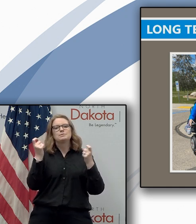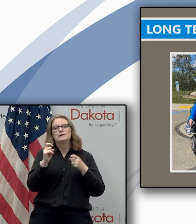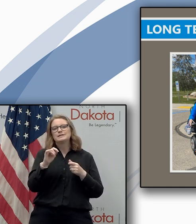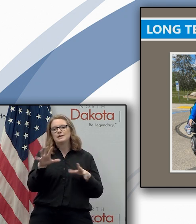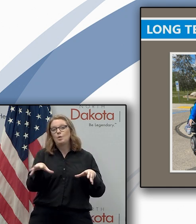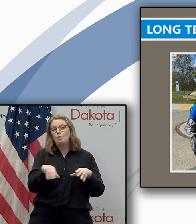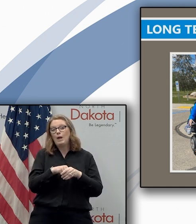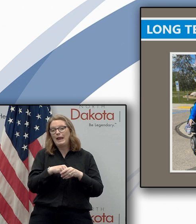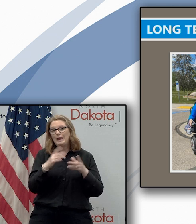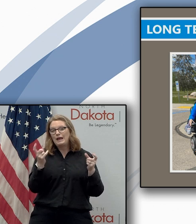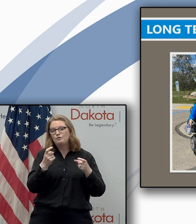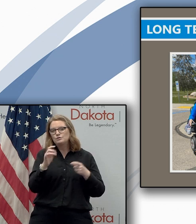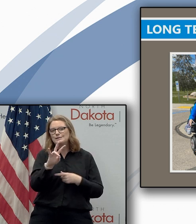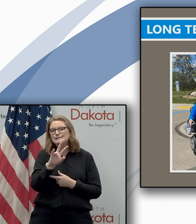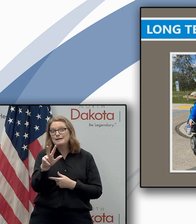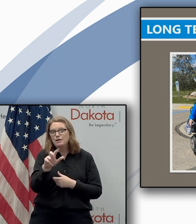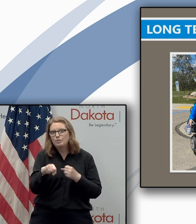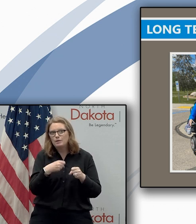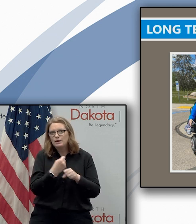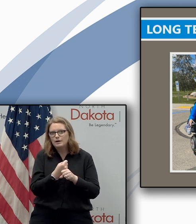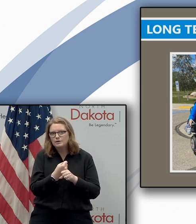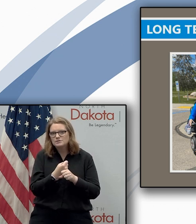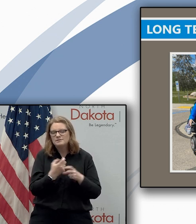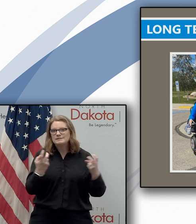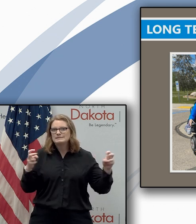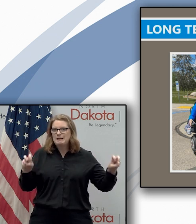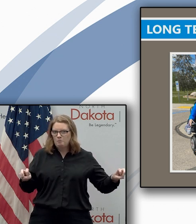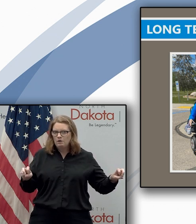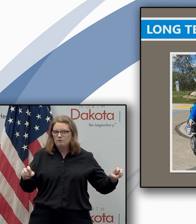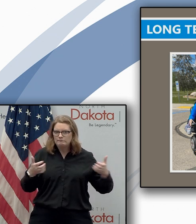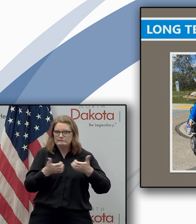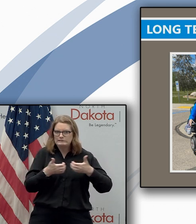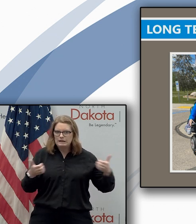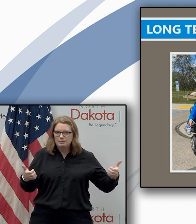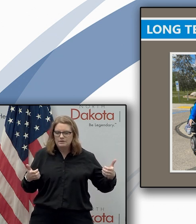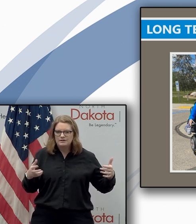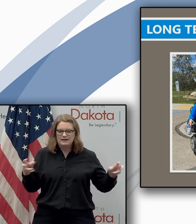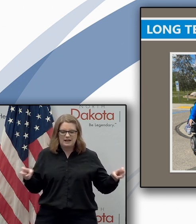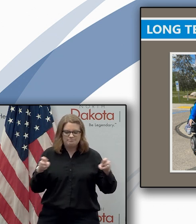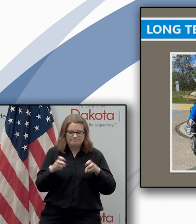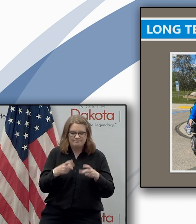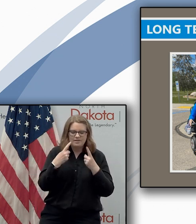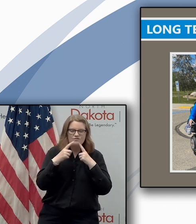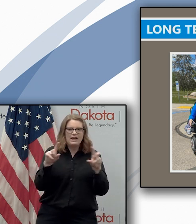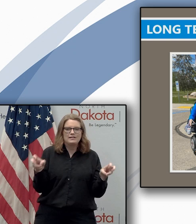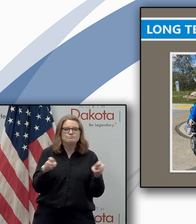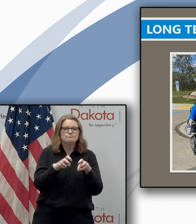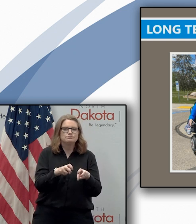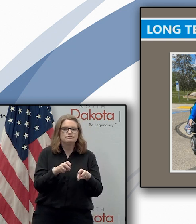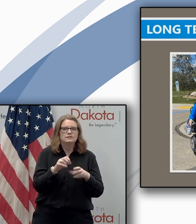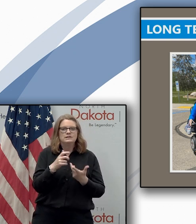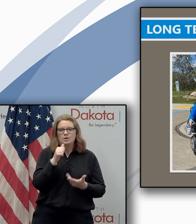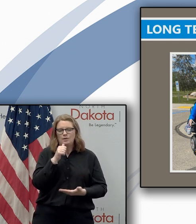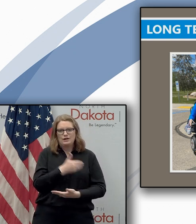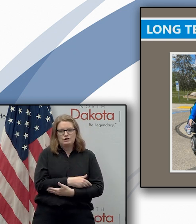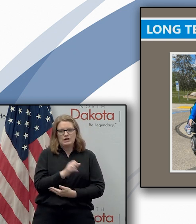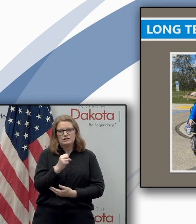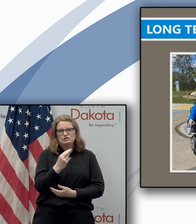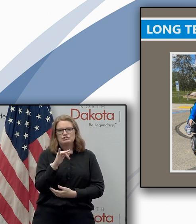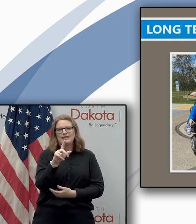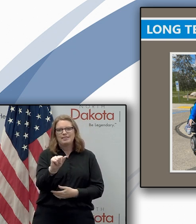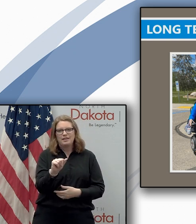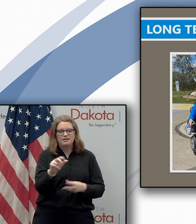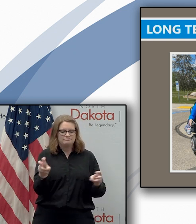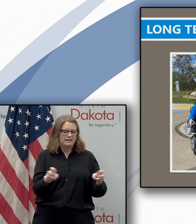73rd wedding anniversary separately uh with their daughter sheila they just this last few days spent an outdoor